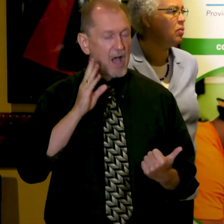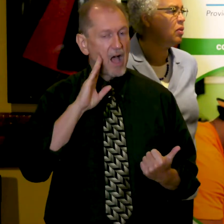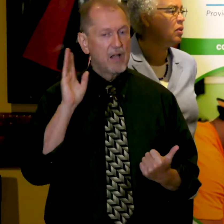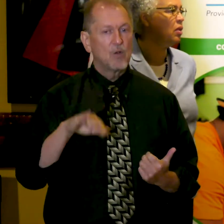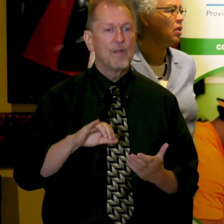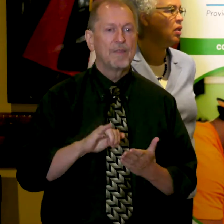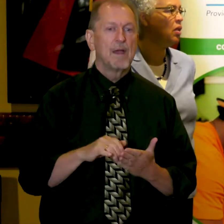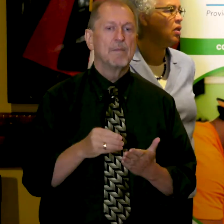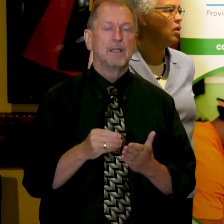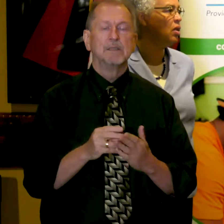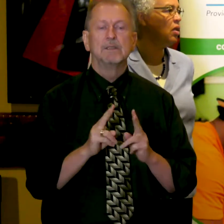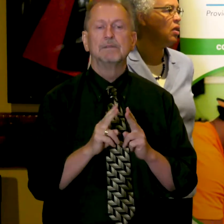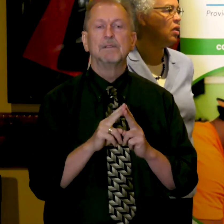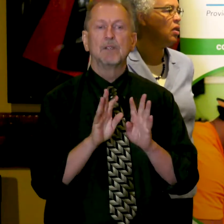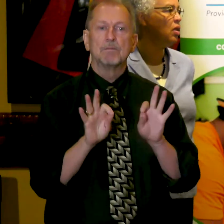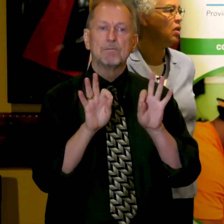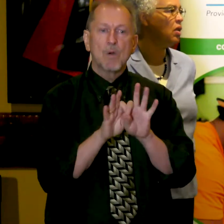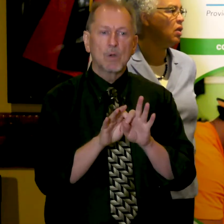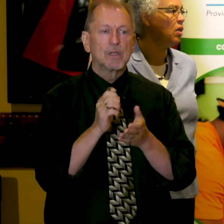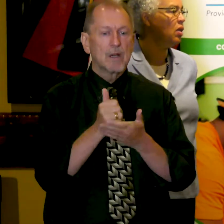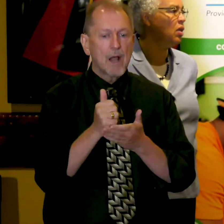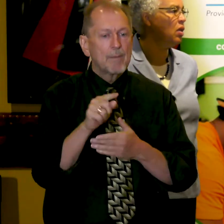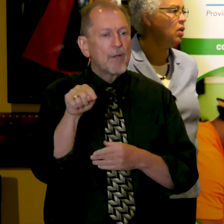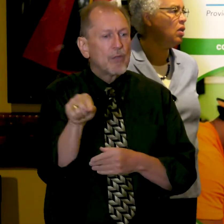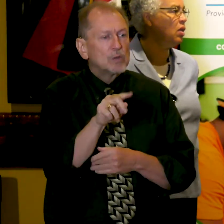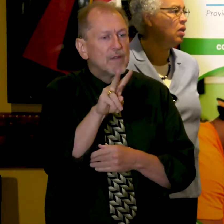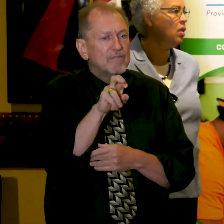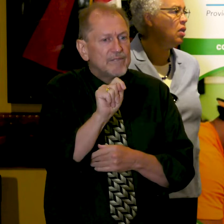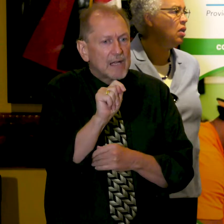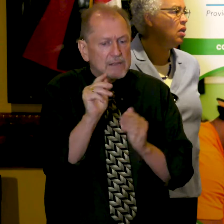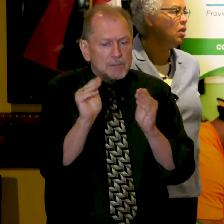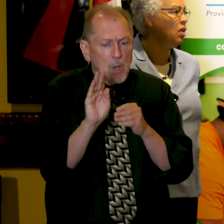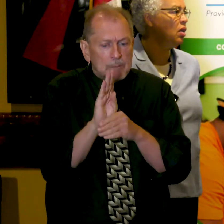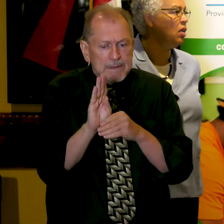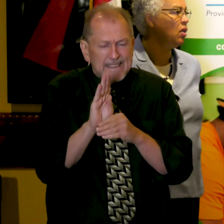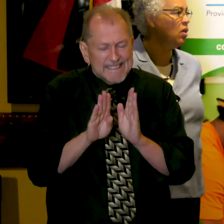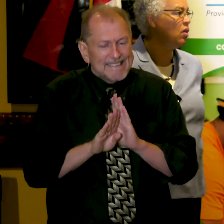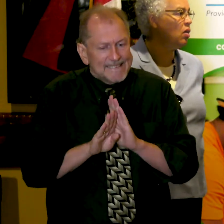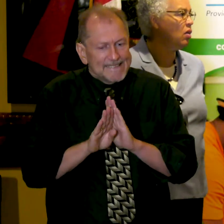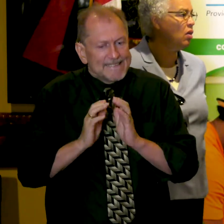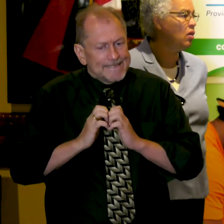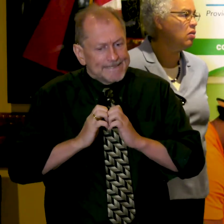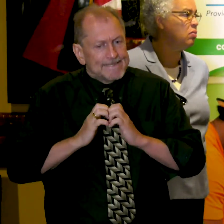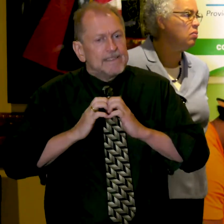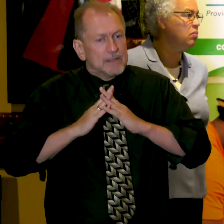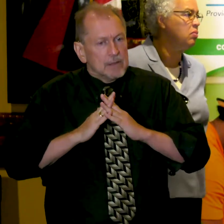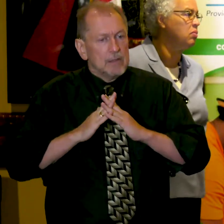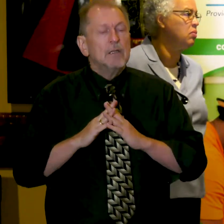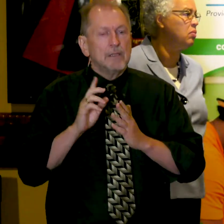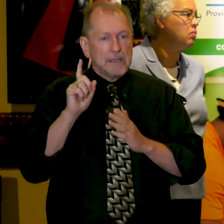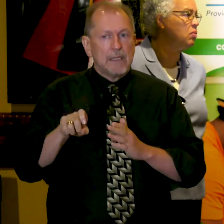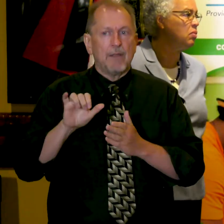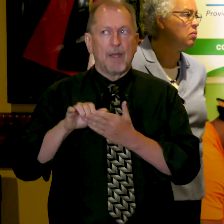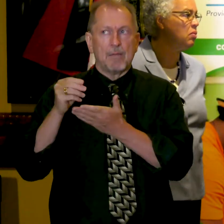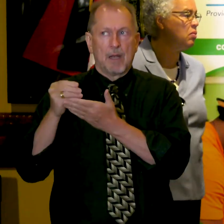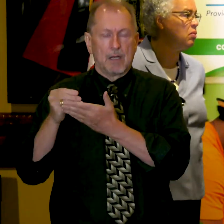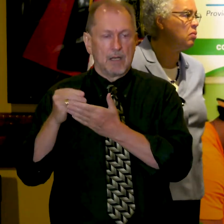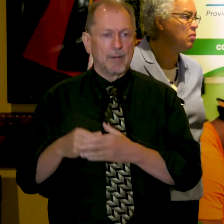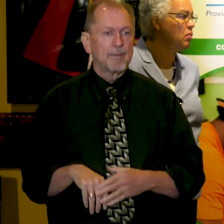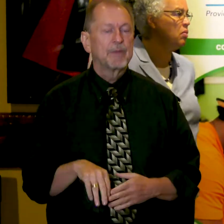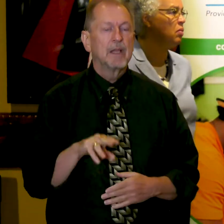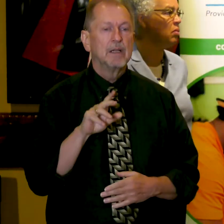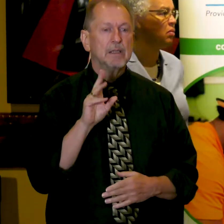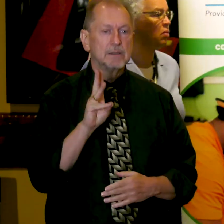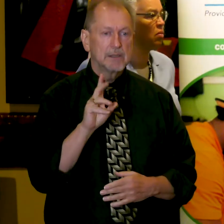this funding is to help veterans retain and grow their businesses. According to the Small Business Administration, 6.1